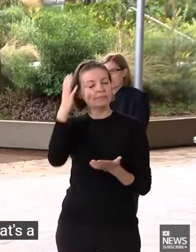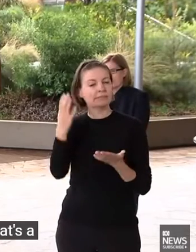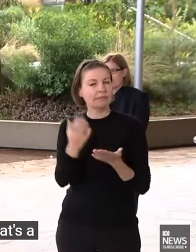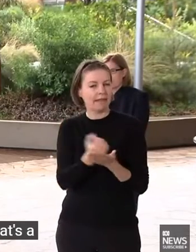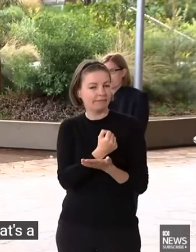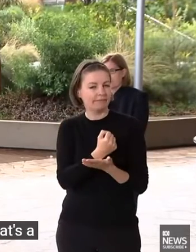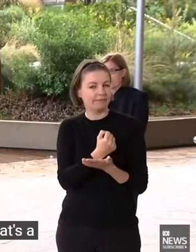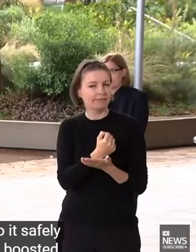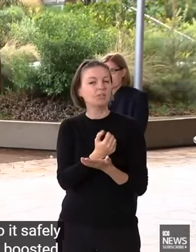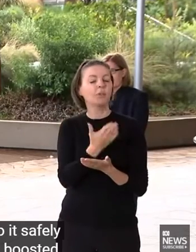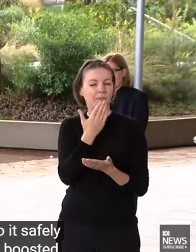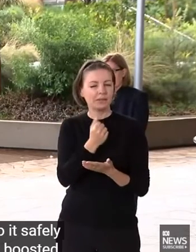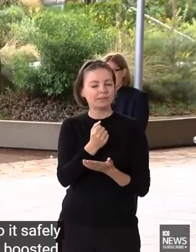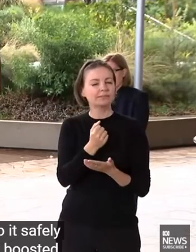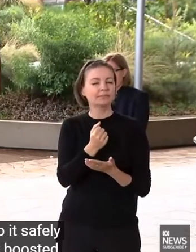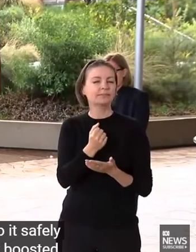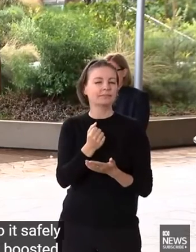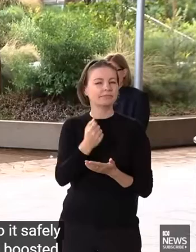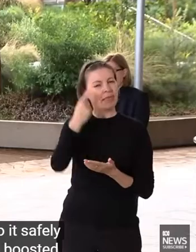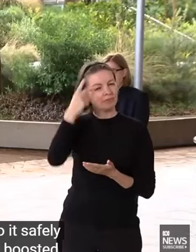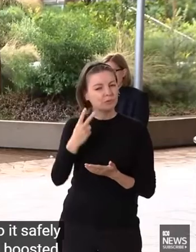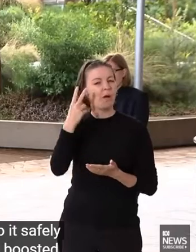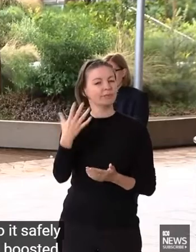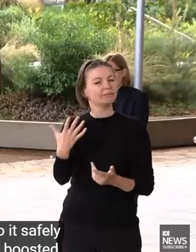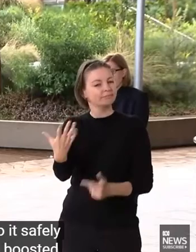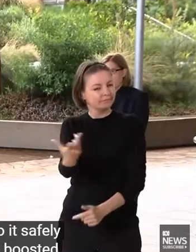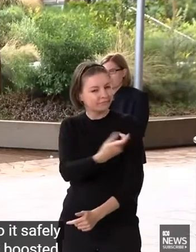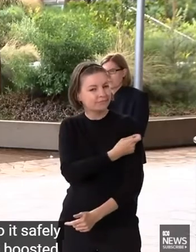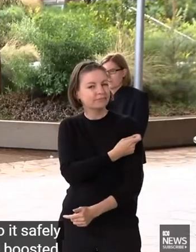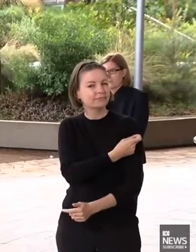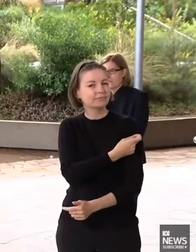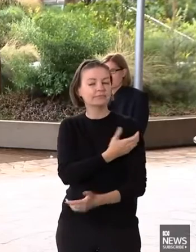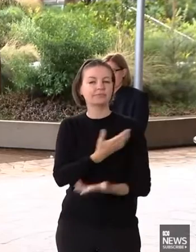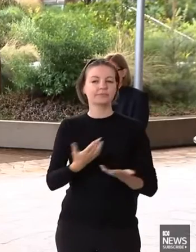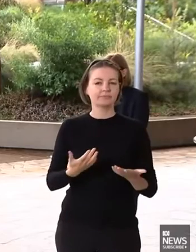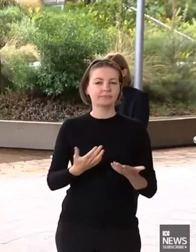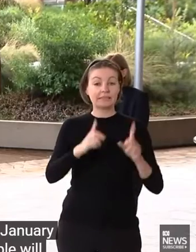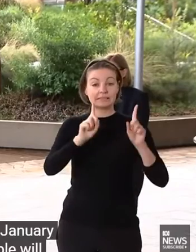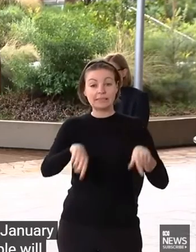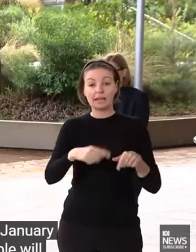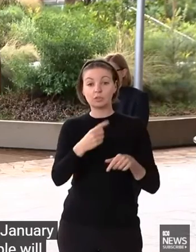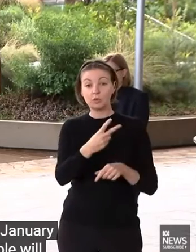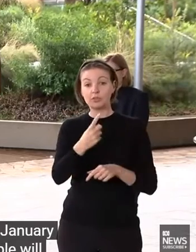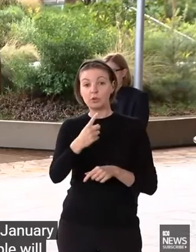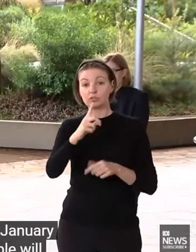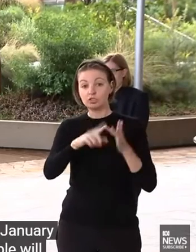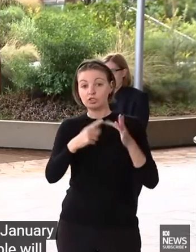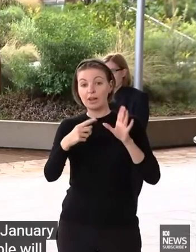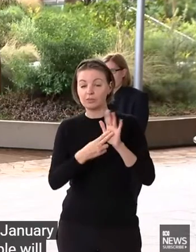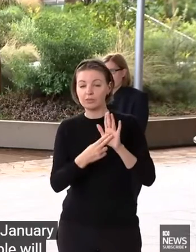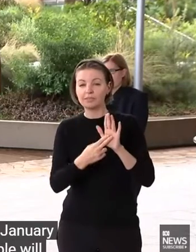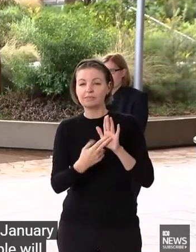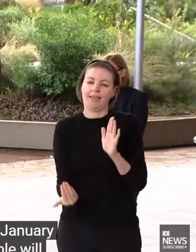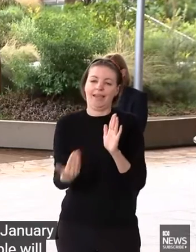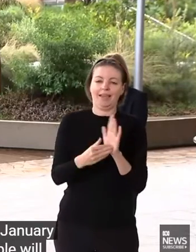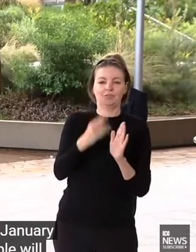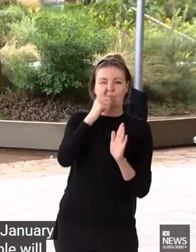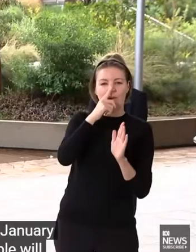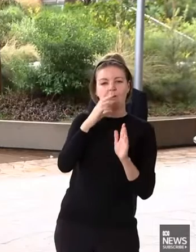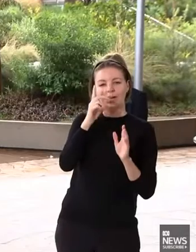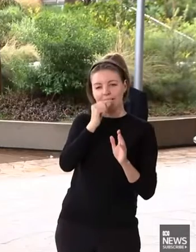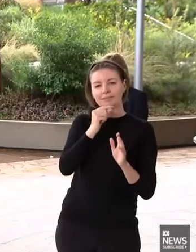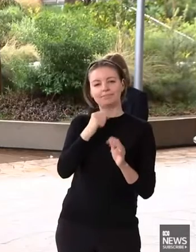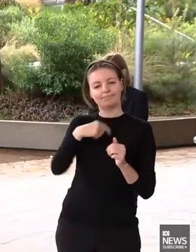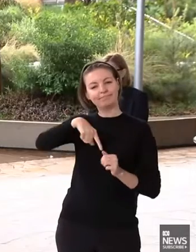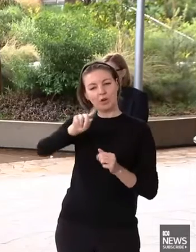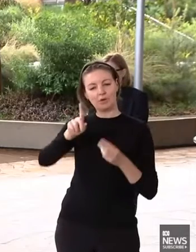get vaccinated, get boosted, and as of the 21st of January, all those extra people will be eligible as a result of the decision of the